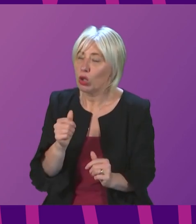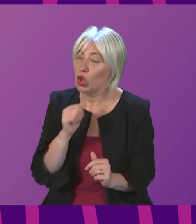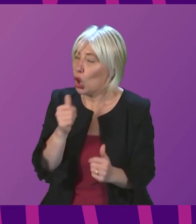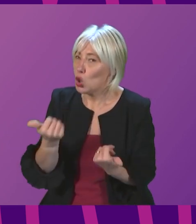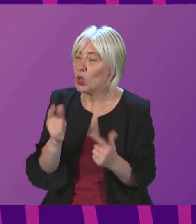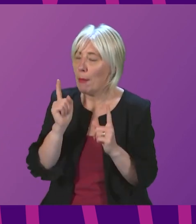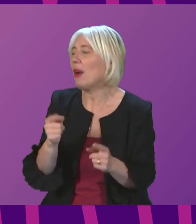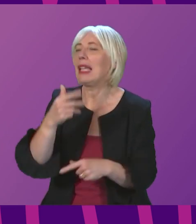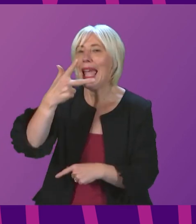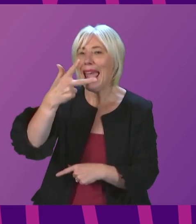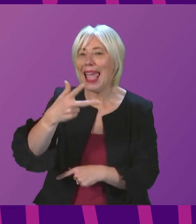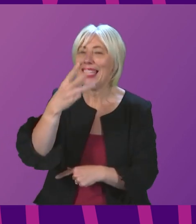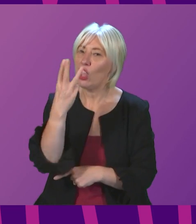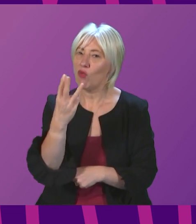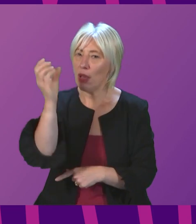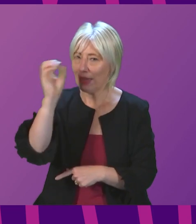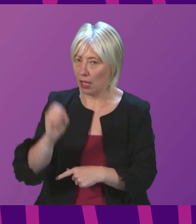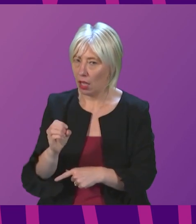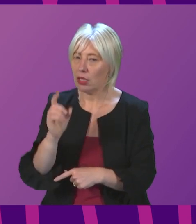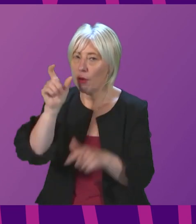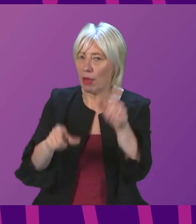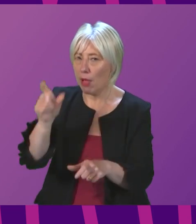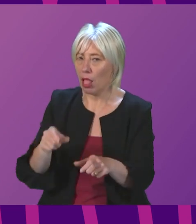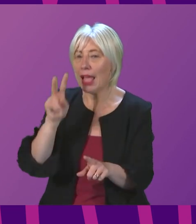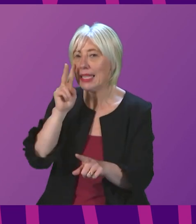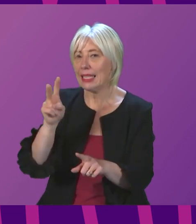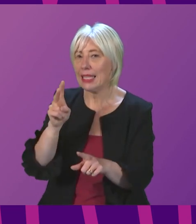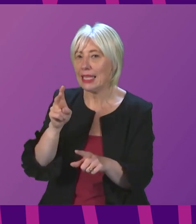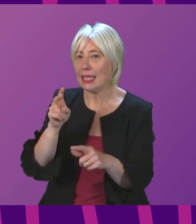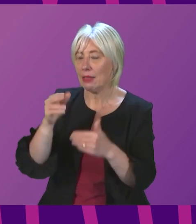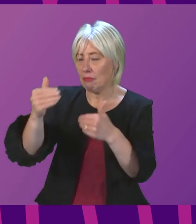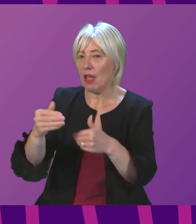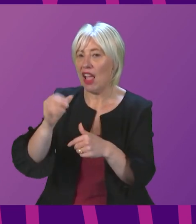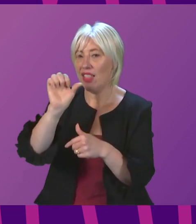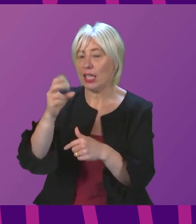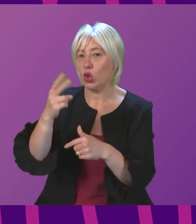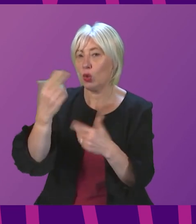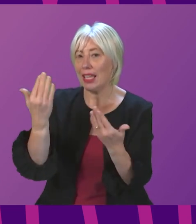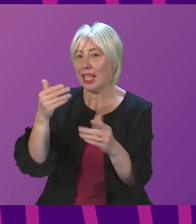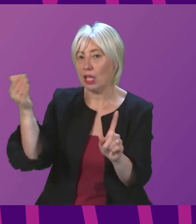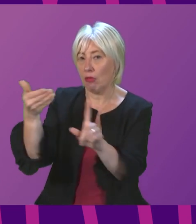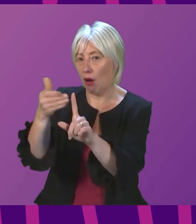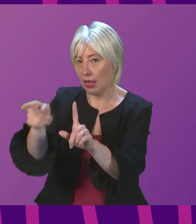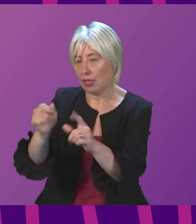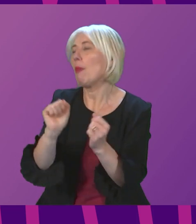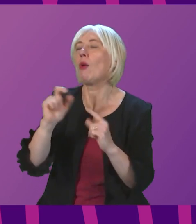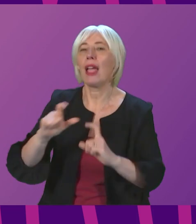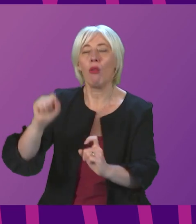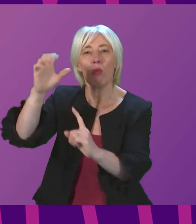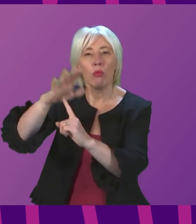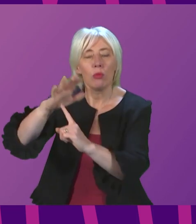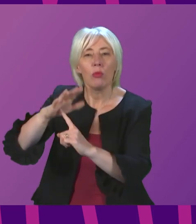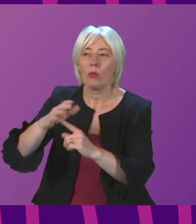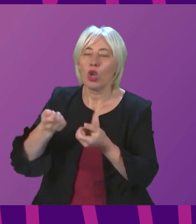but more than 80 per cent, 83 per cent are seen within that 62-day target. We continue to prioritise diagnosis